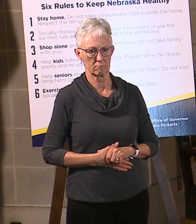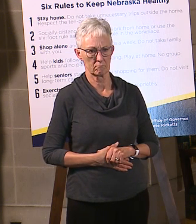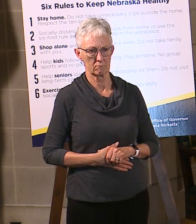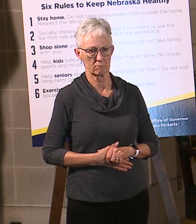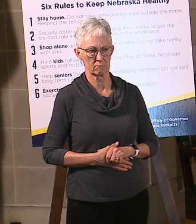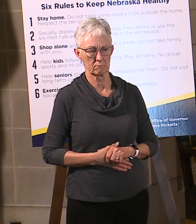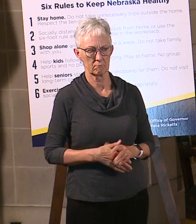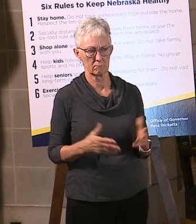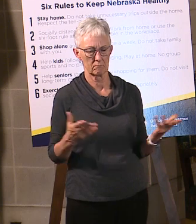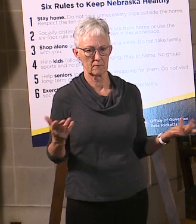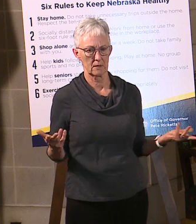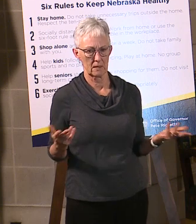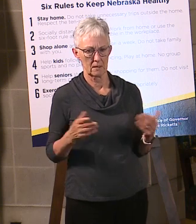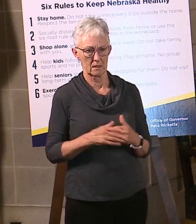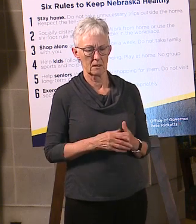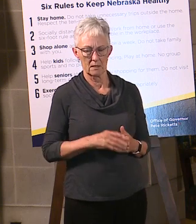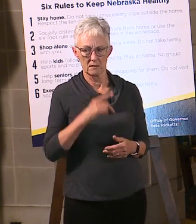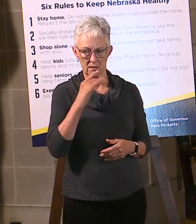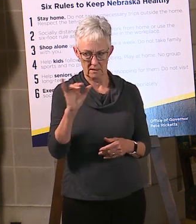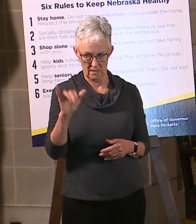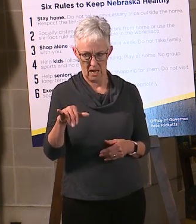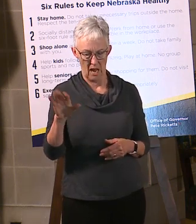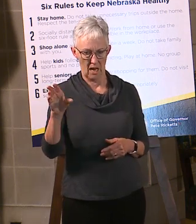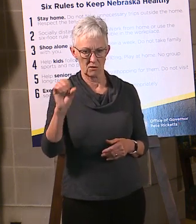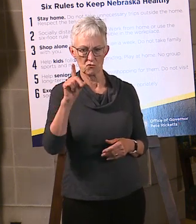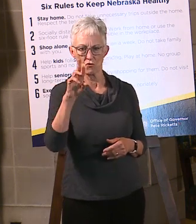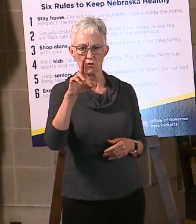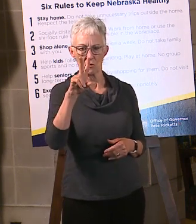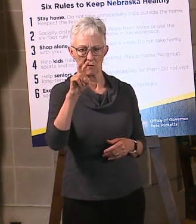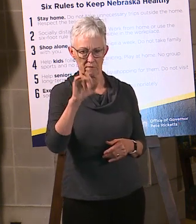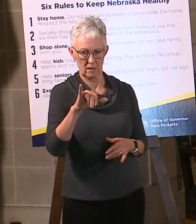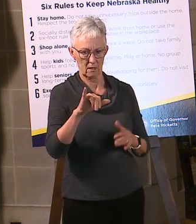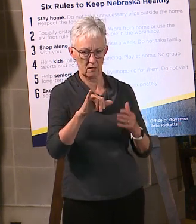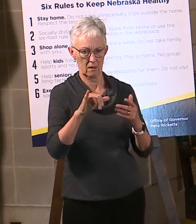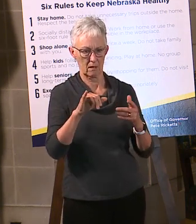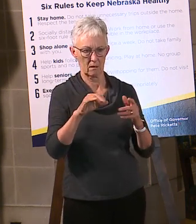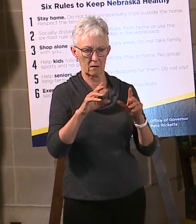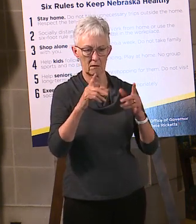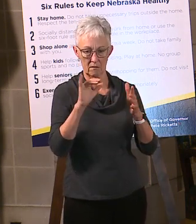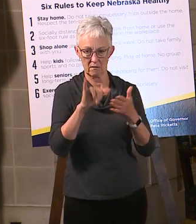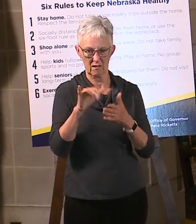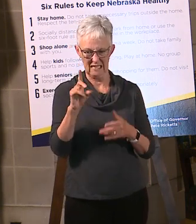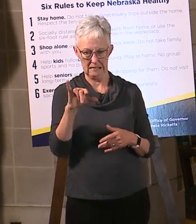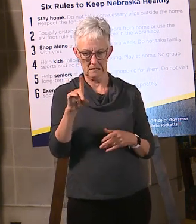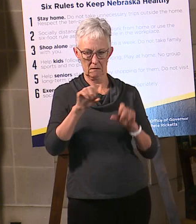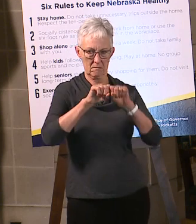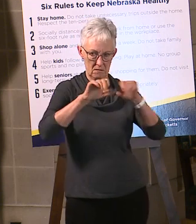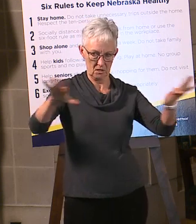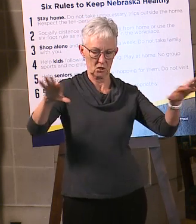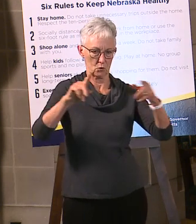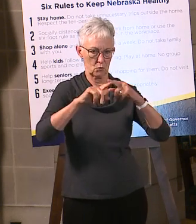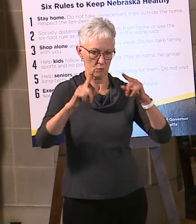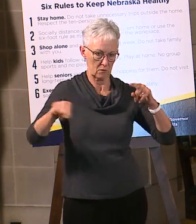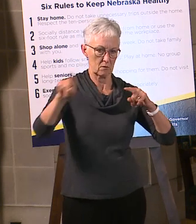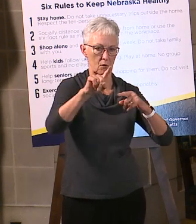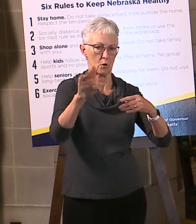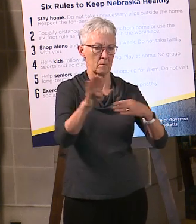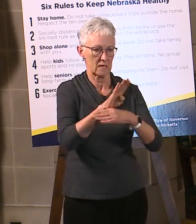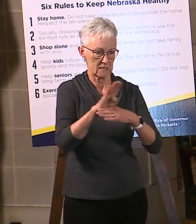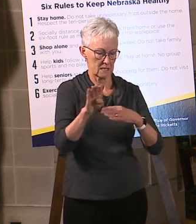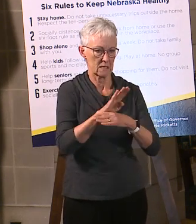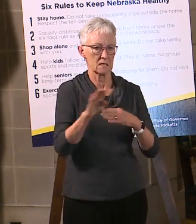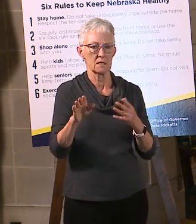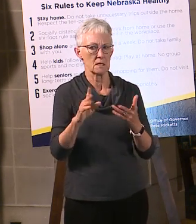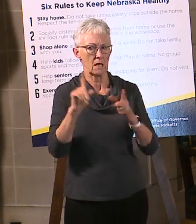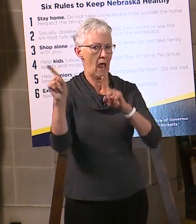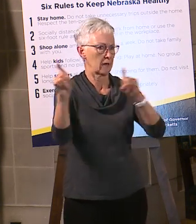and how to contrast the benefits? Yeah, I mean, the survey puts into quantitative terms what we all know,